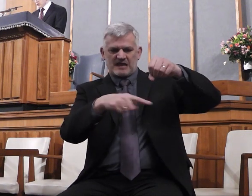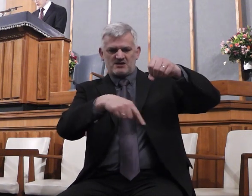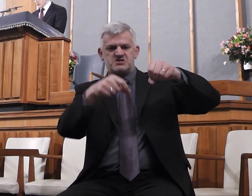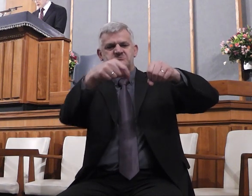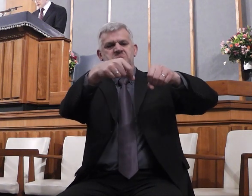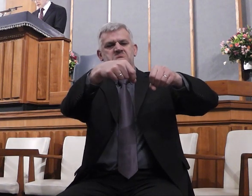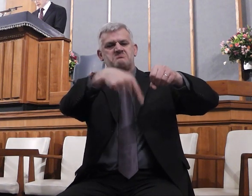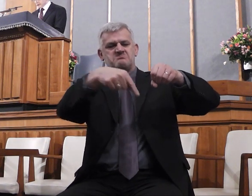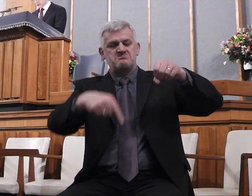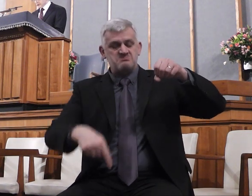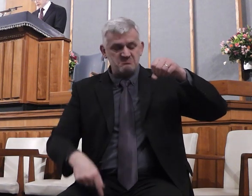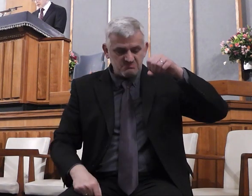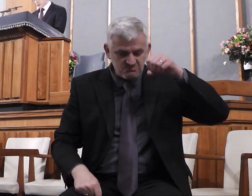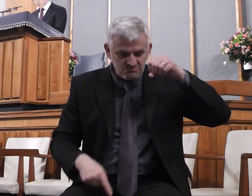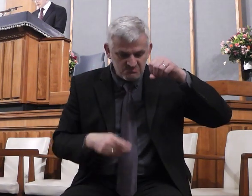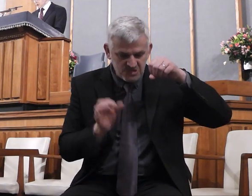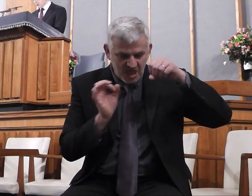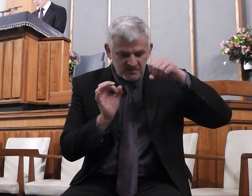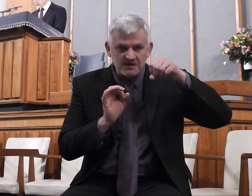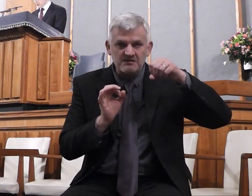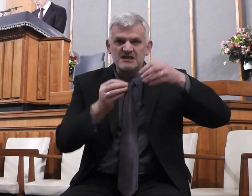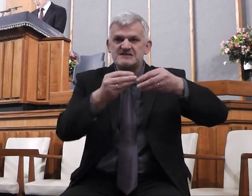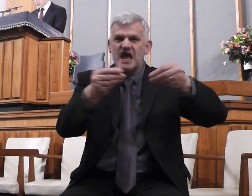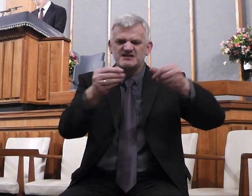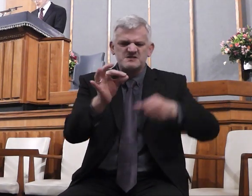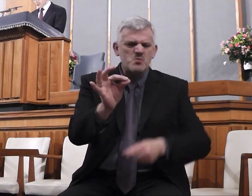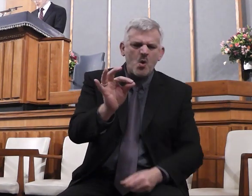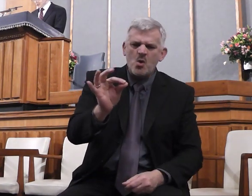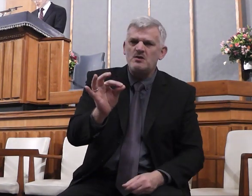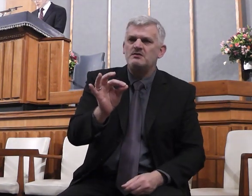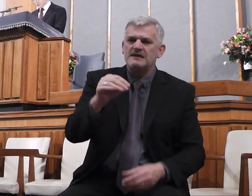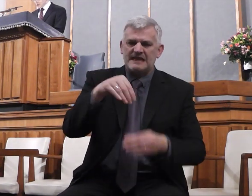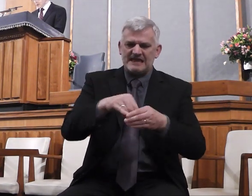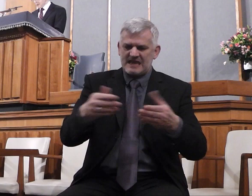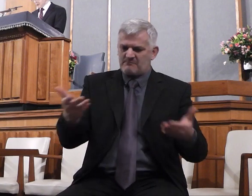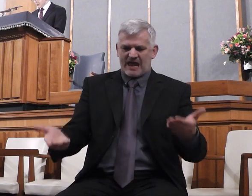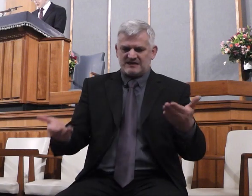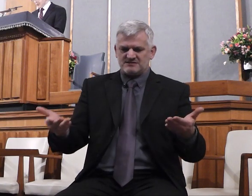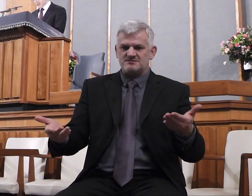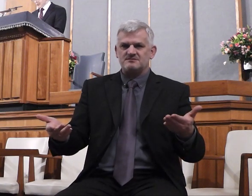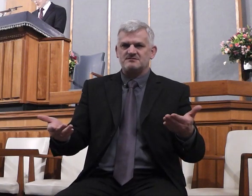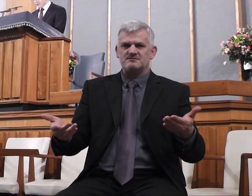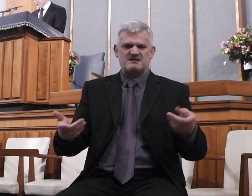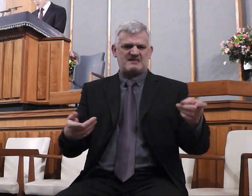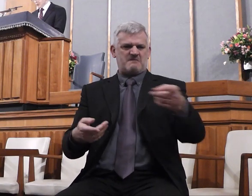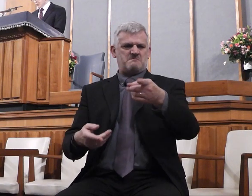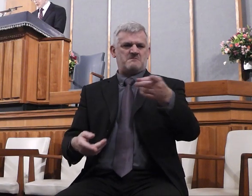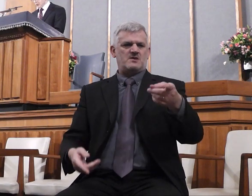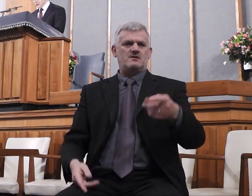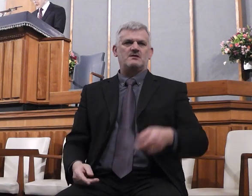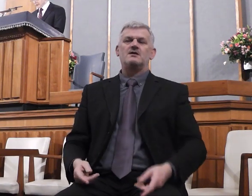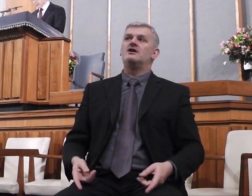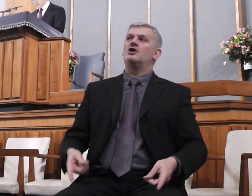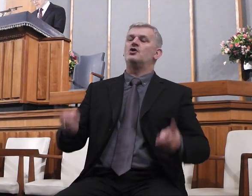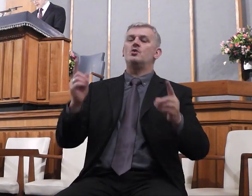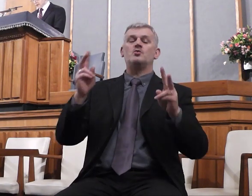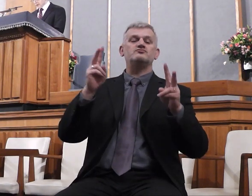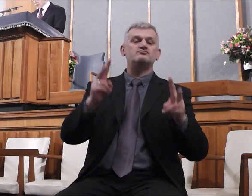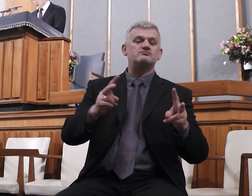dust of the balance. Behold, he taketh up the aisles, as a very little thing. And